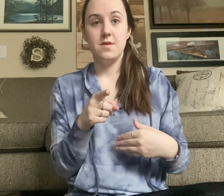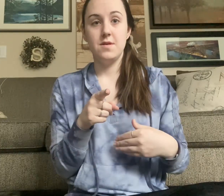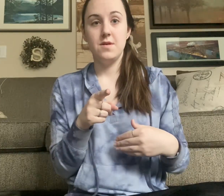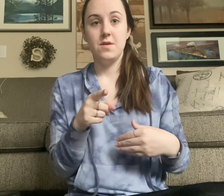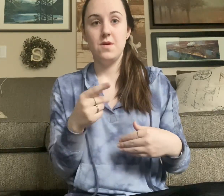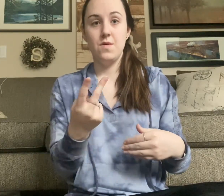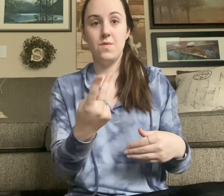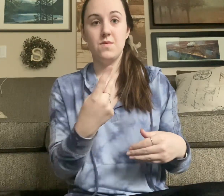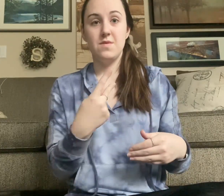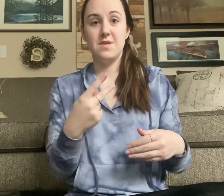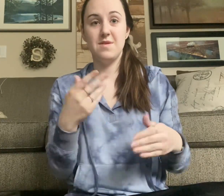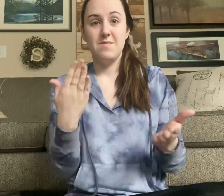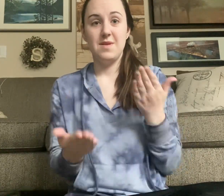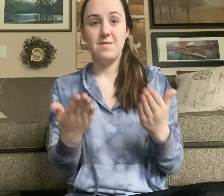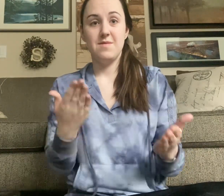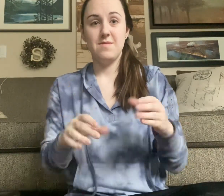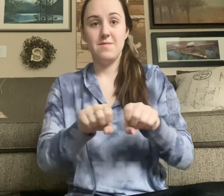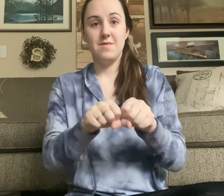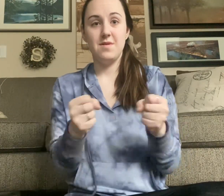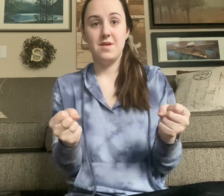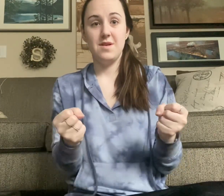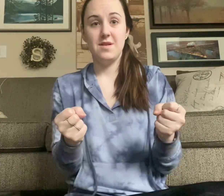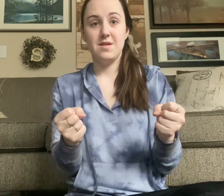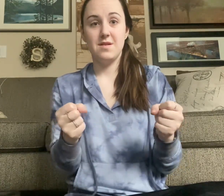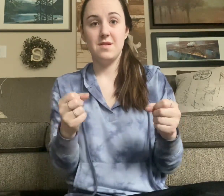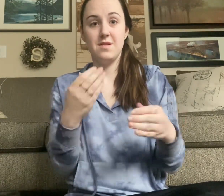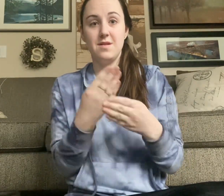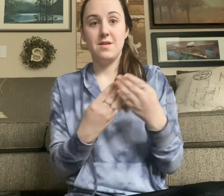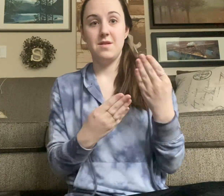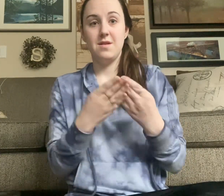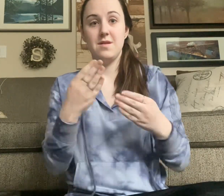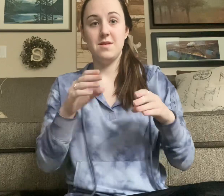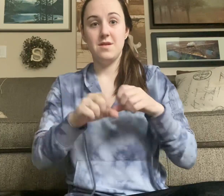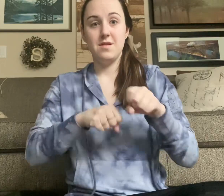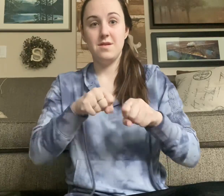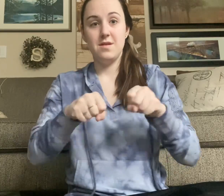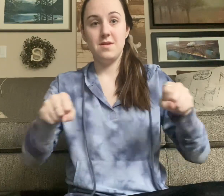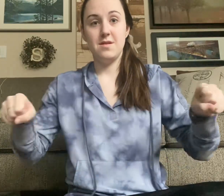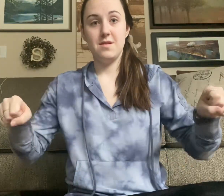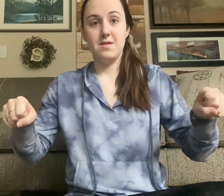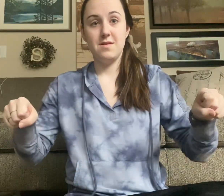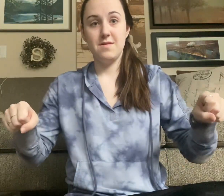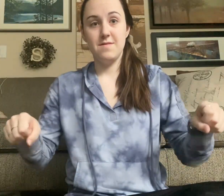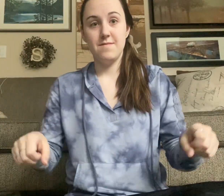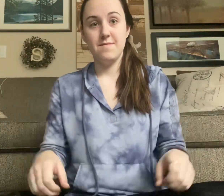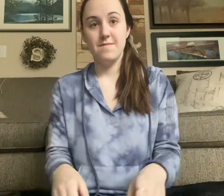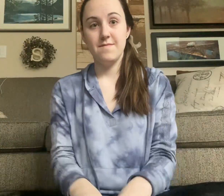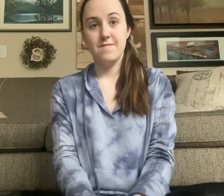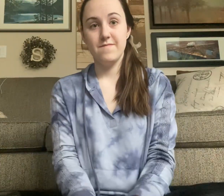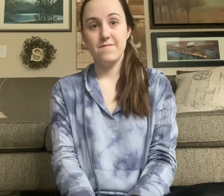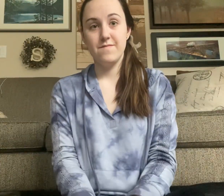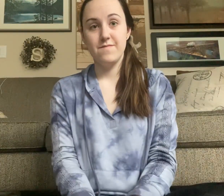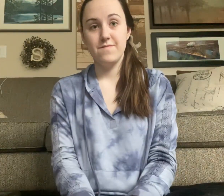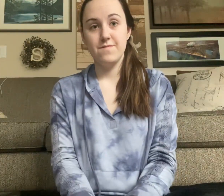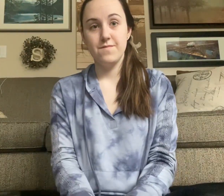We're bound to break and my hands are tied Now I want We'll the And we're